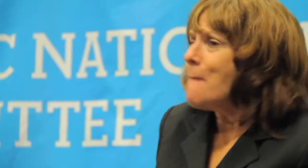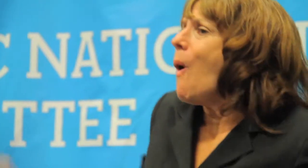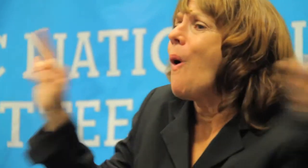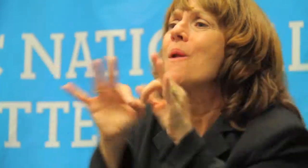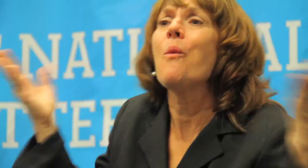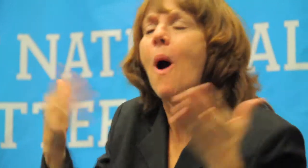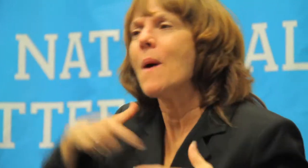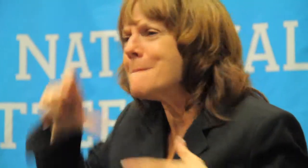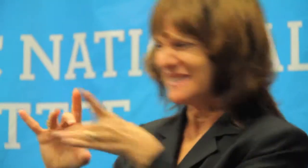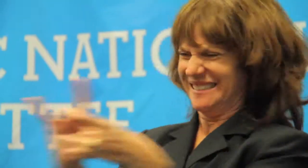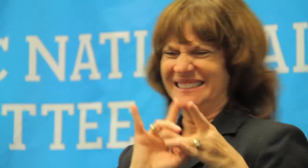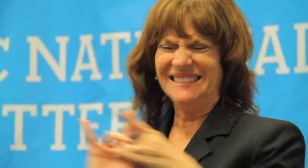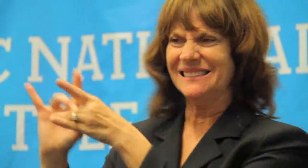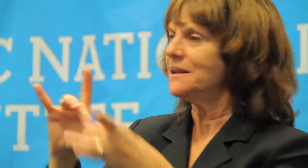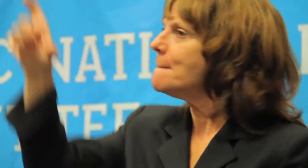us to stick together, my brothers and sisters.